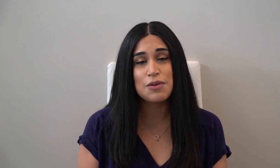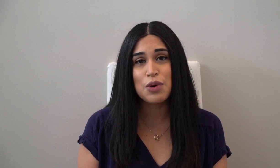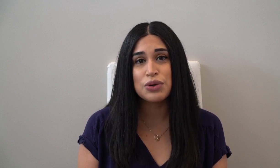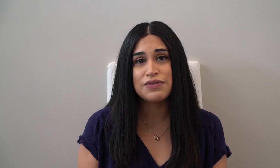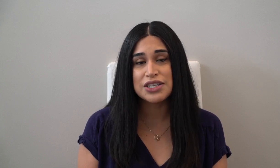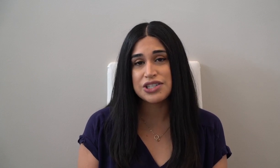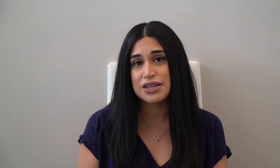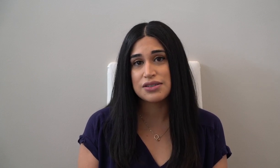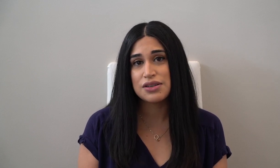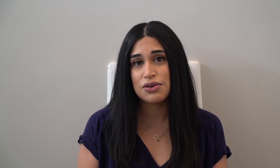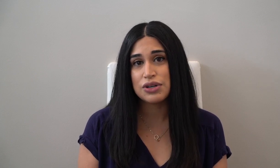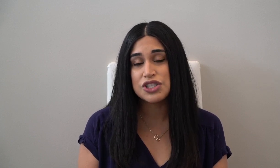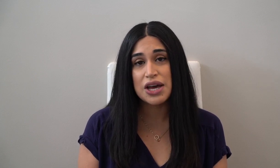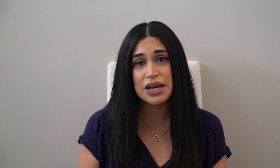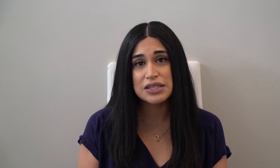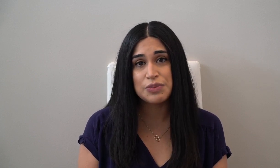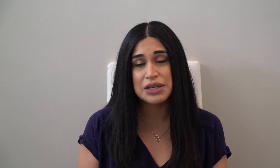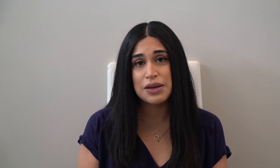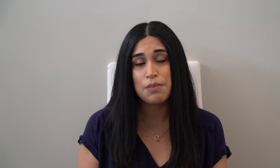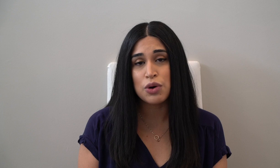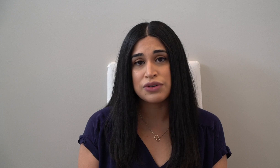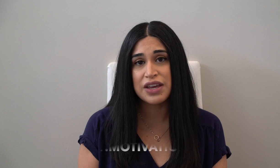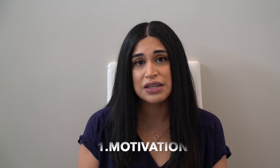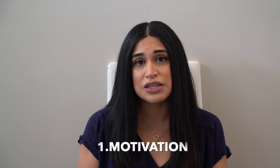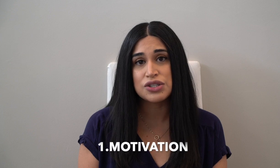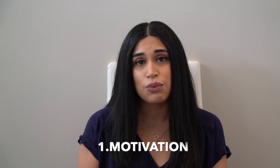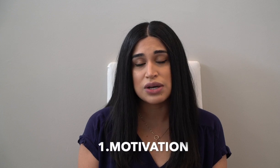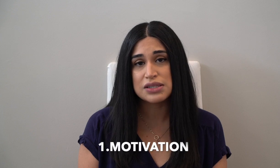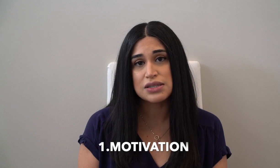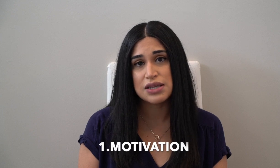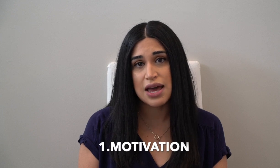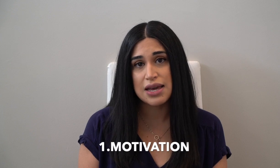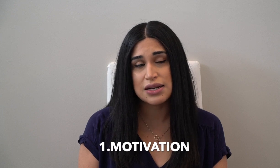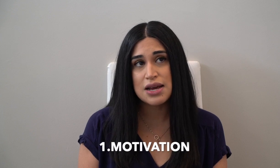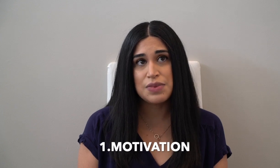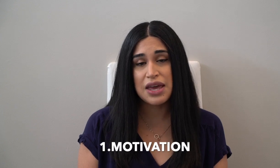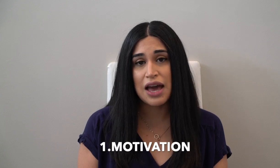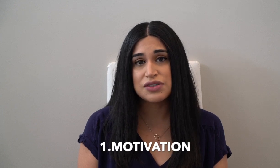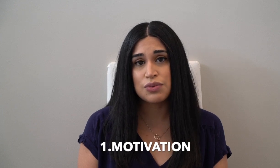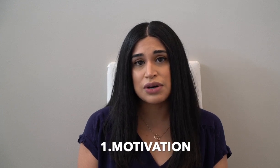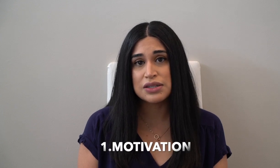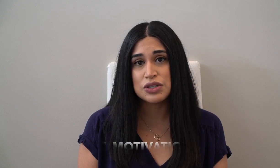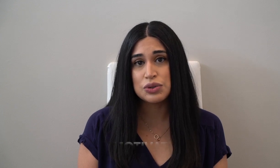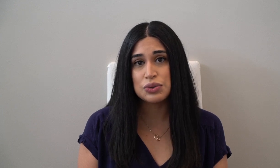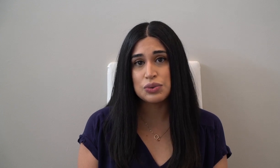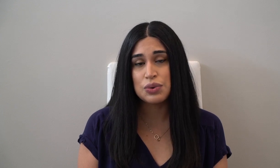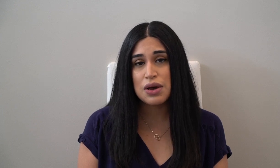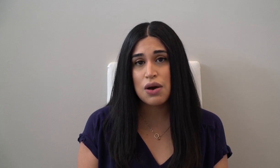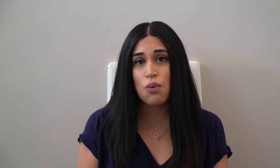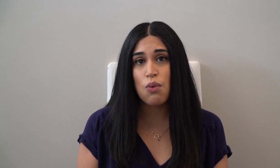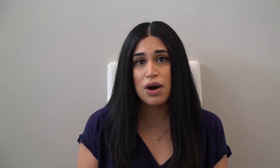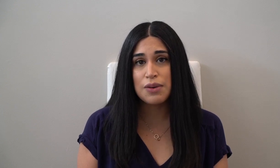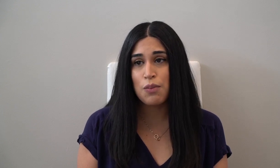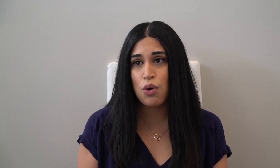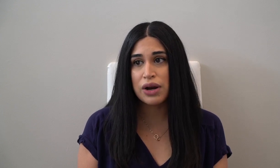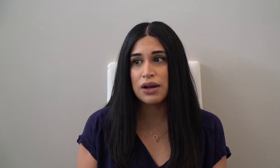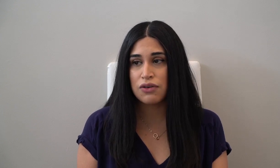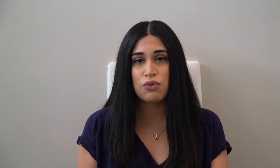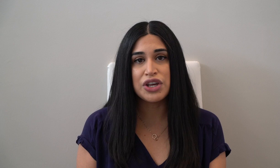motivation. So your child has to be motivated to want to sign. They have to want to want more of what